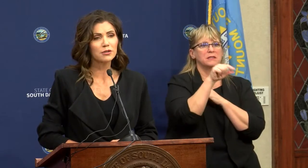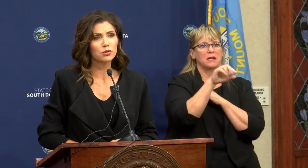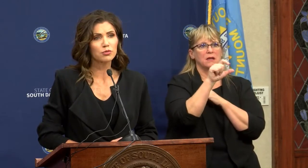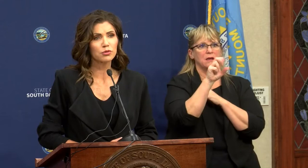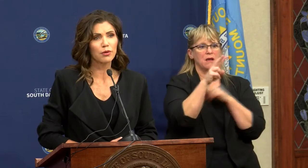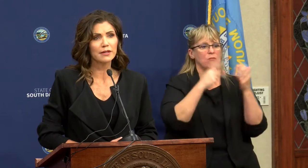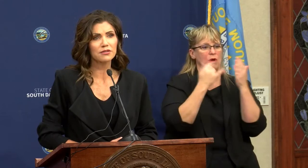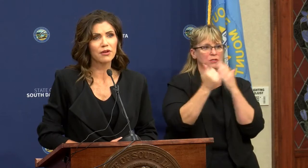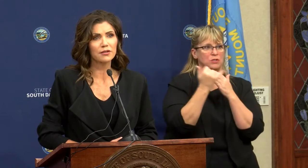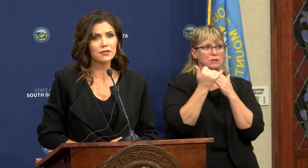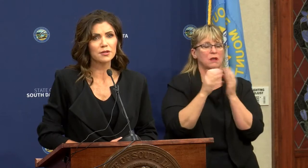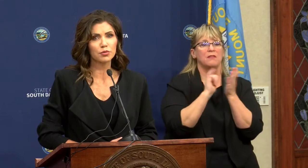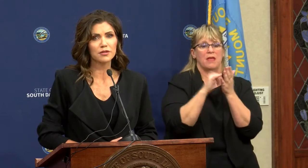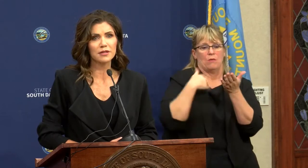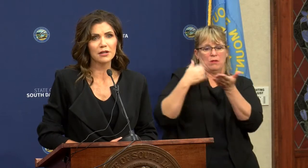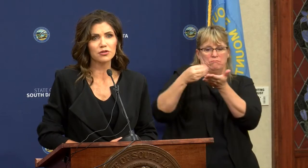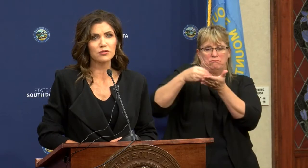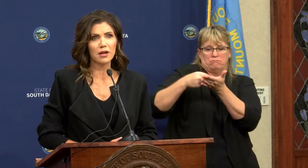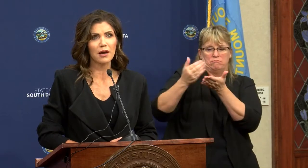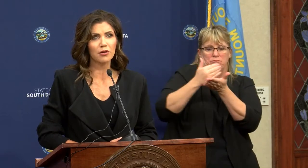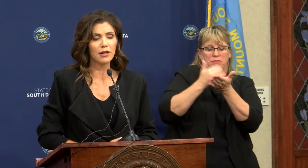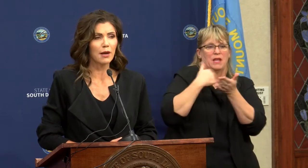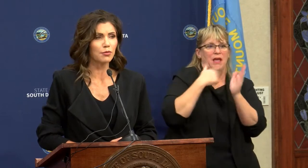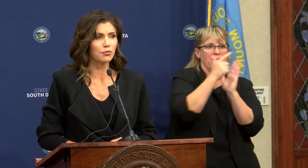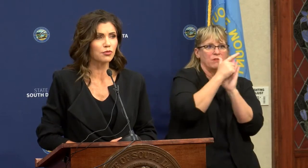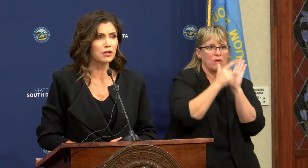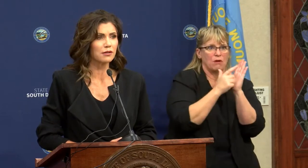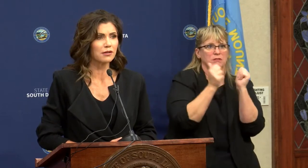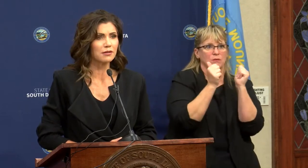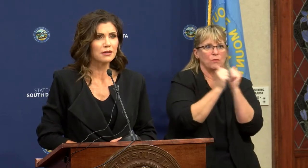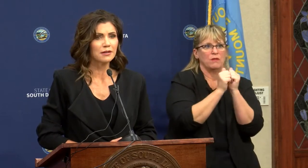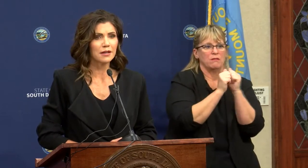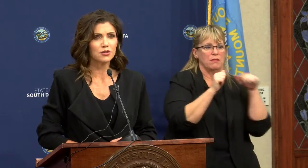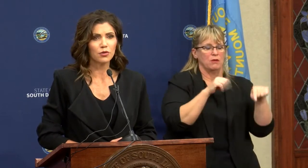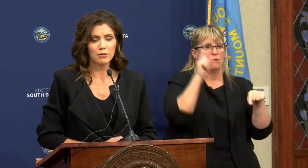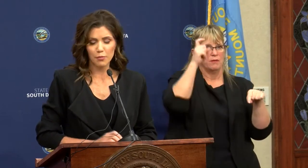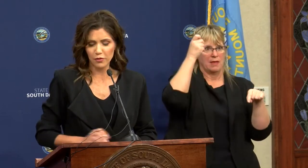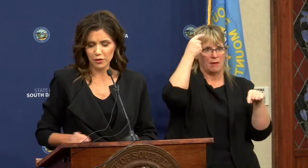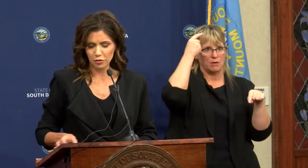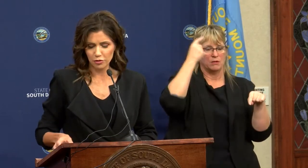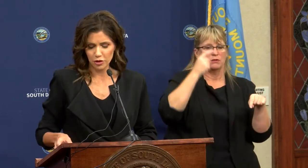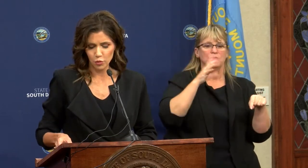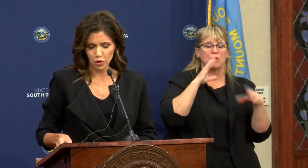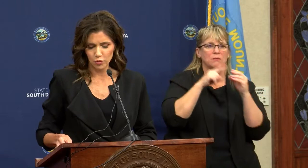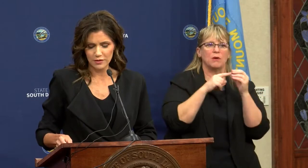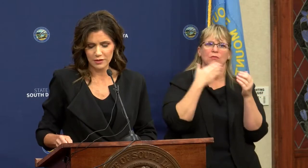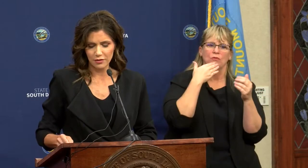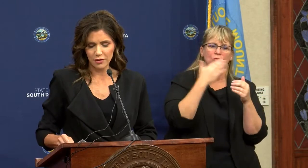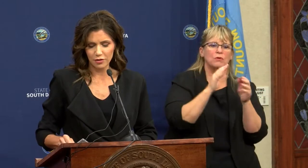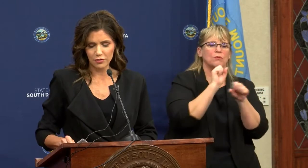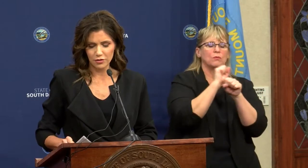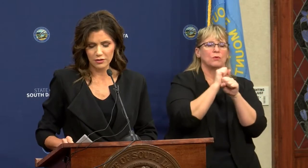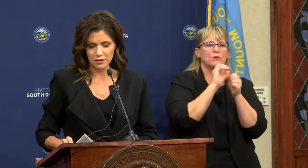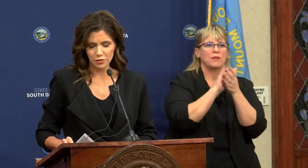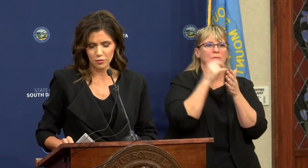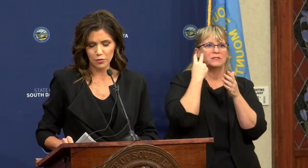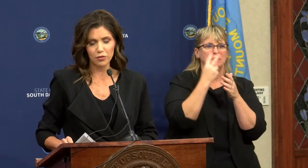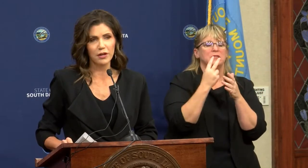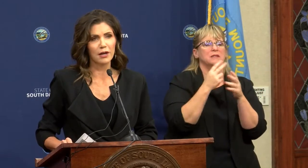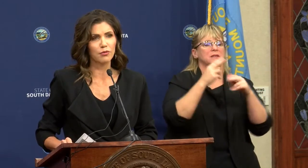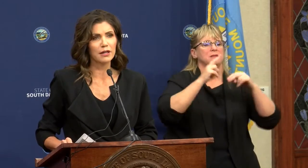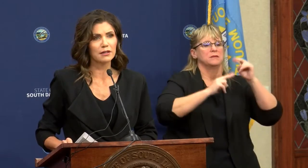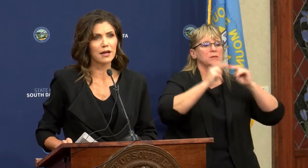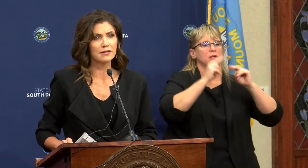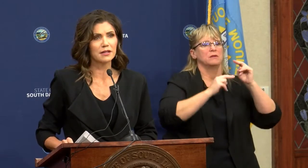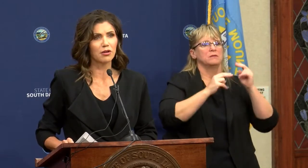project which would raise funds to put statues on our capital rotunda and told him about the encouraging work we see there to continue to